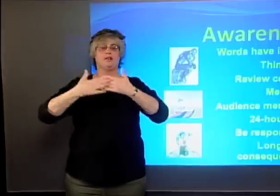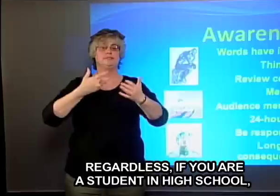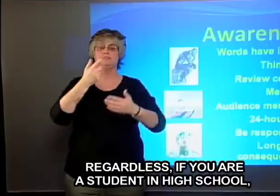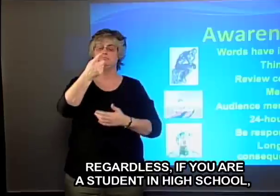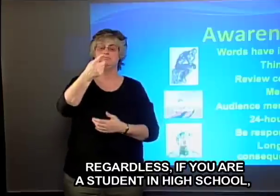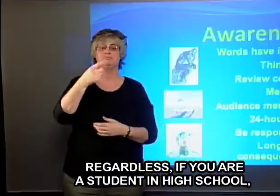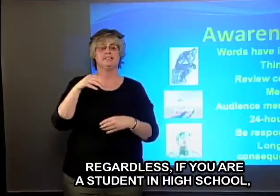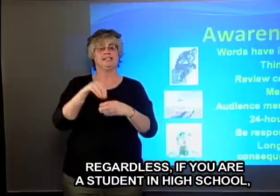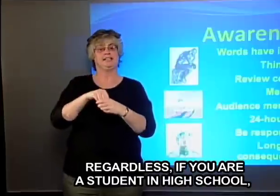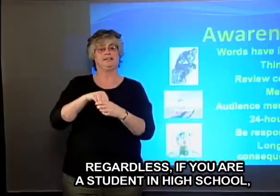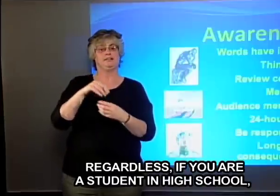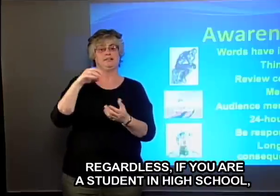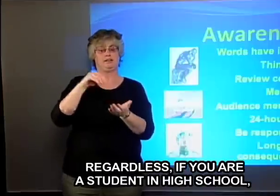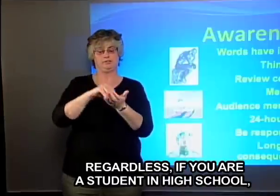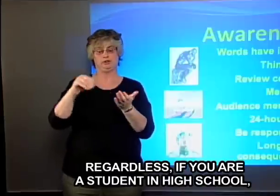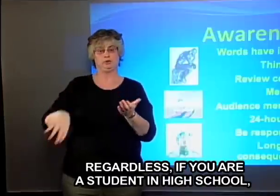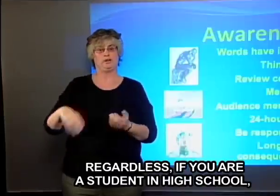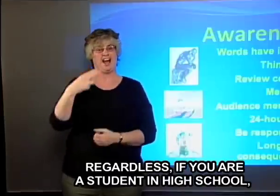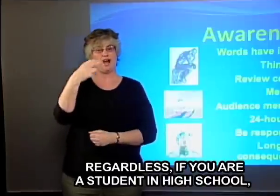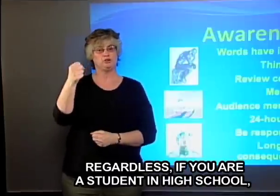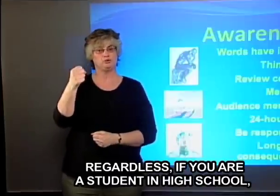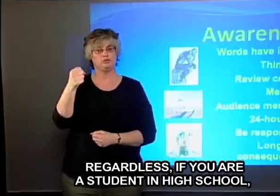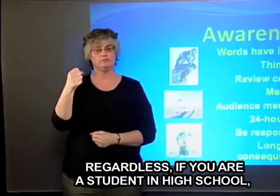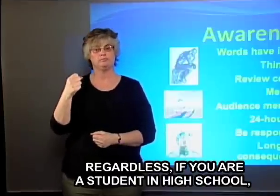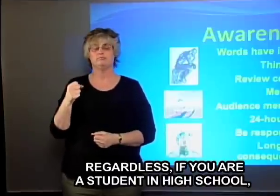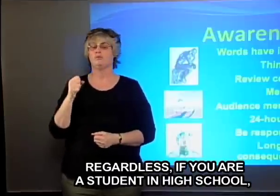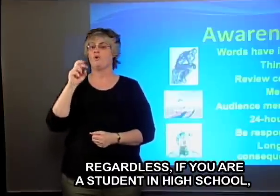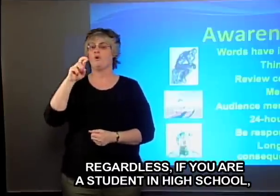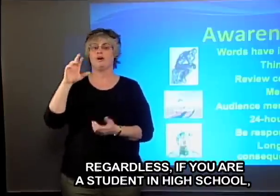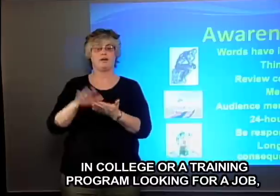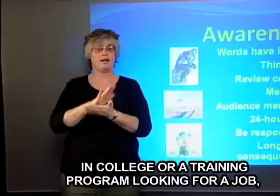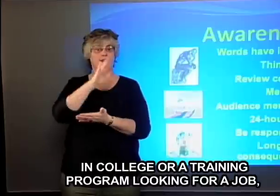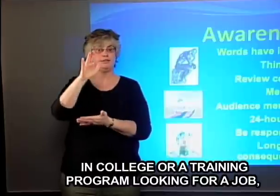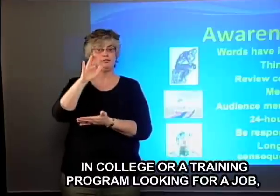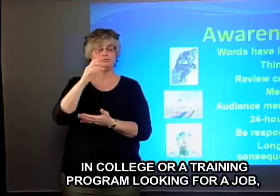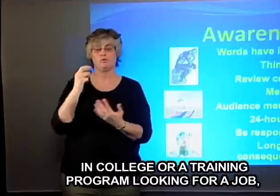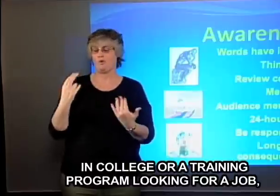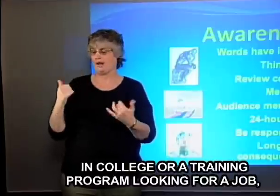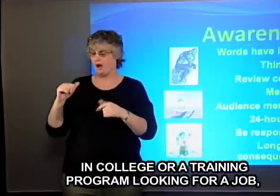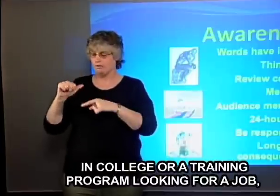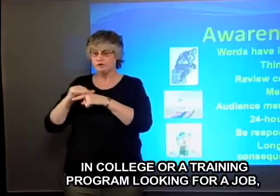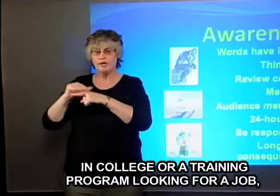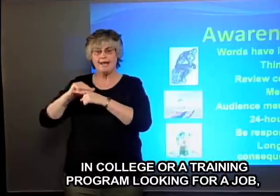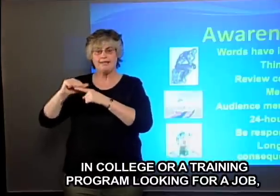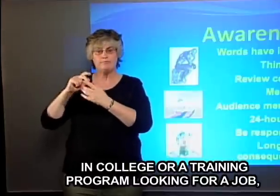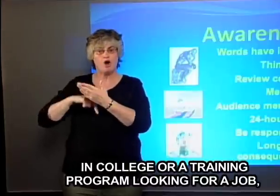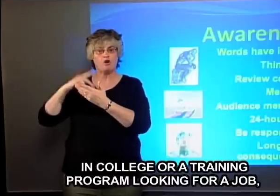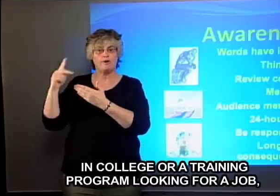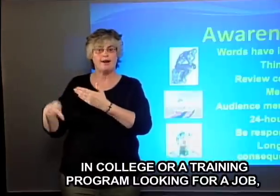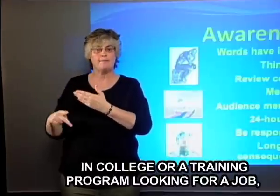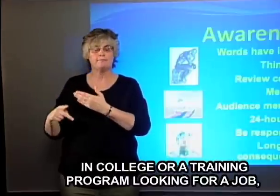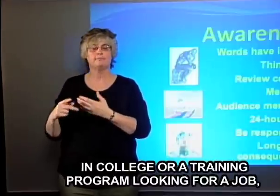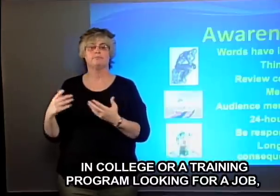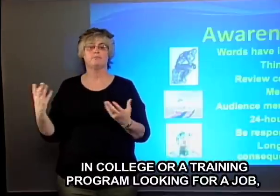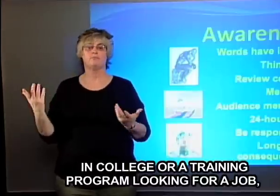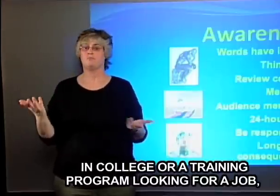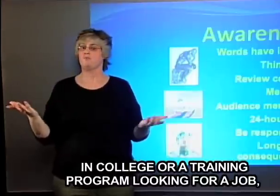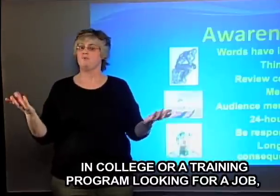Regardless if you are a student in high school, in college or a training program looking for a